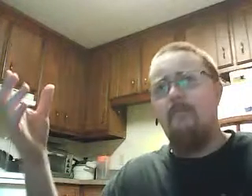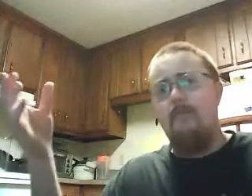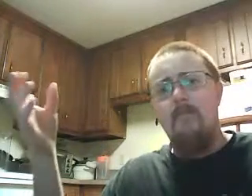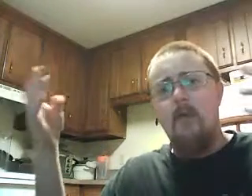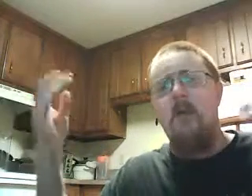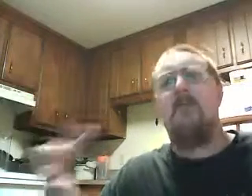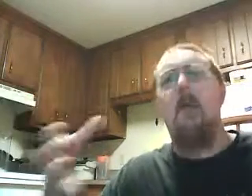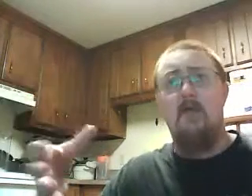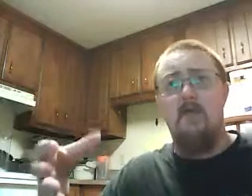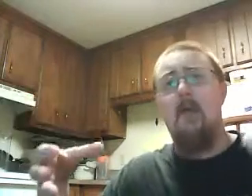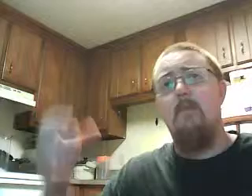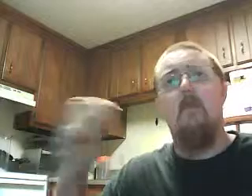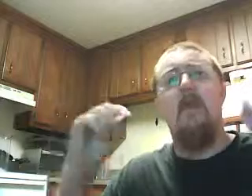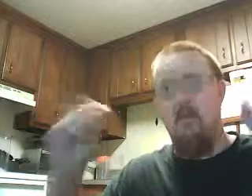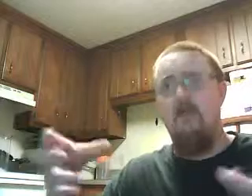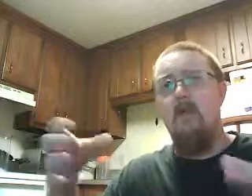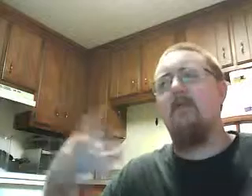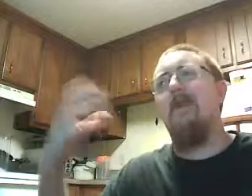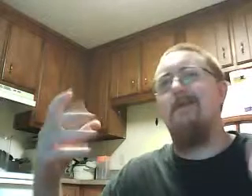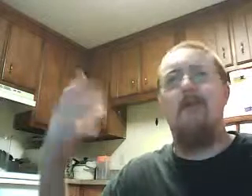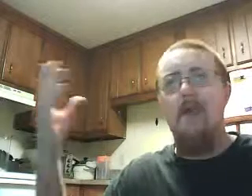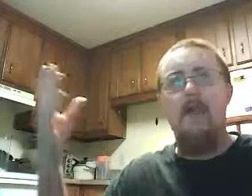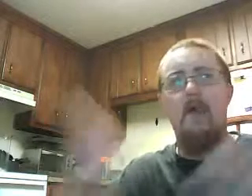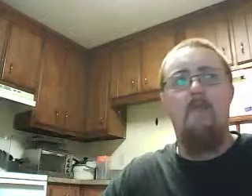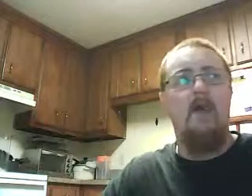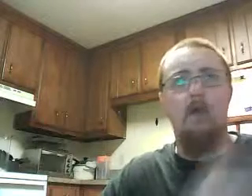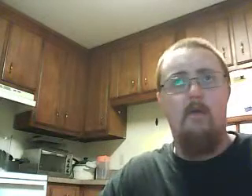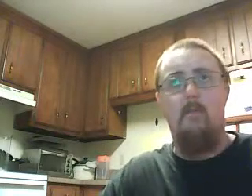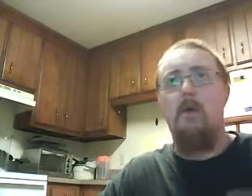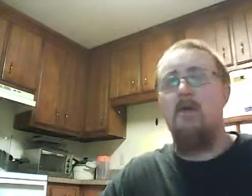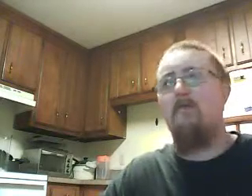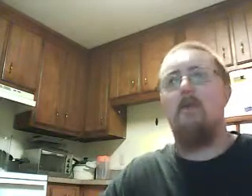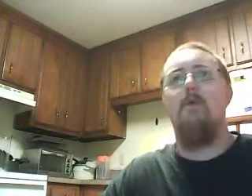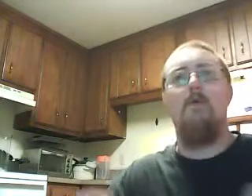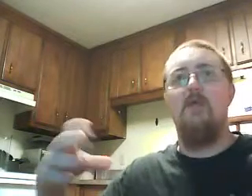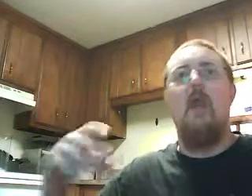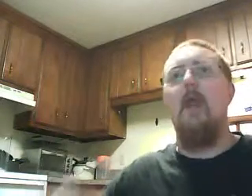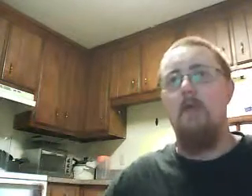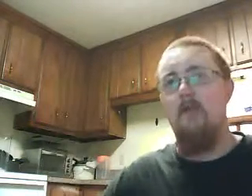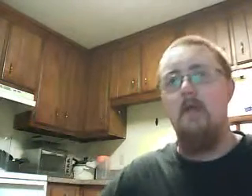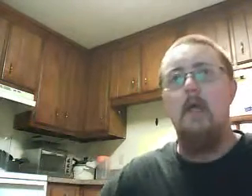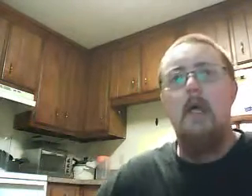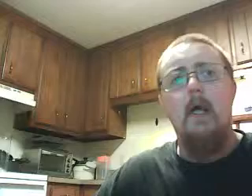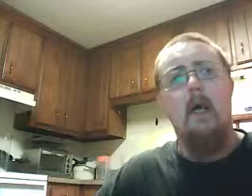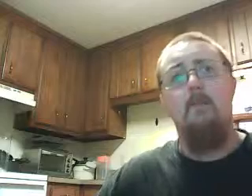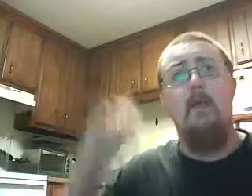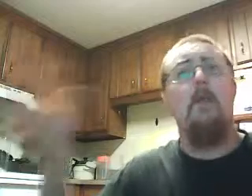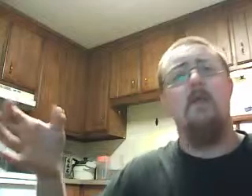So you're kind of stuck with this item. You want to get rid of it. Let's say it's a CD of like Garth Brooks and for some reason you just can't get rid of it. Put it on the